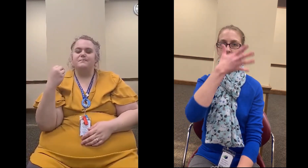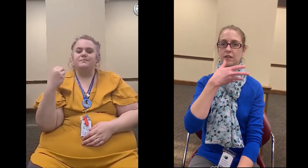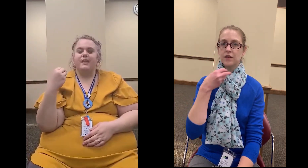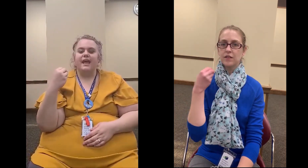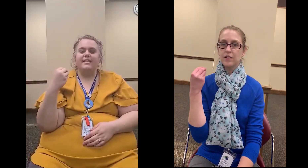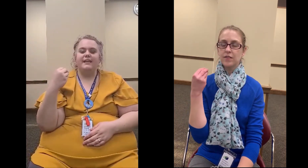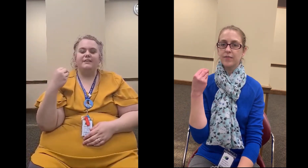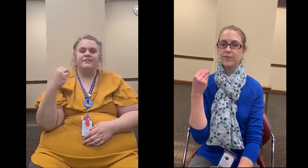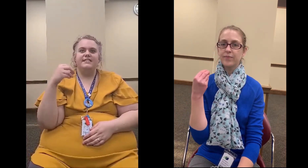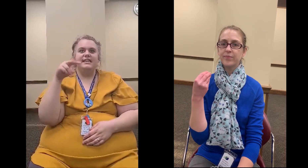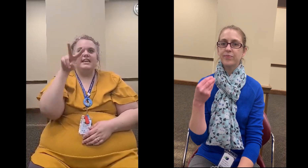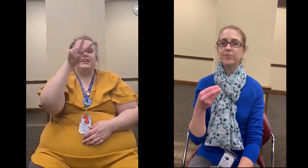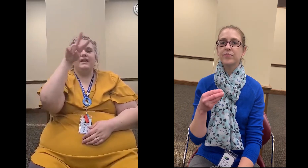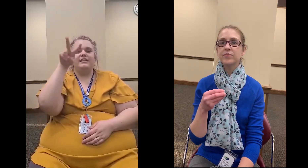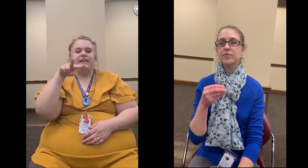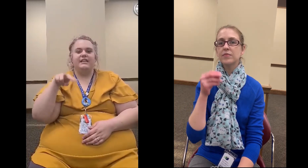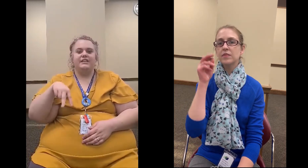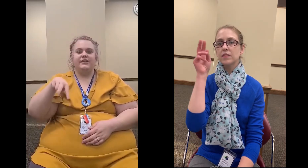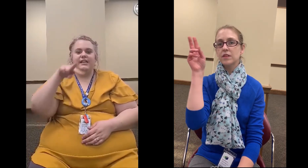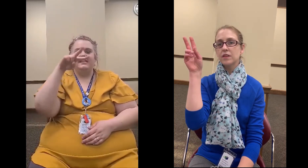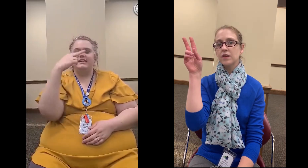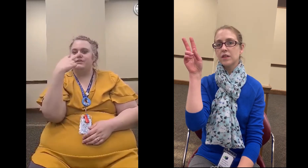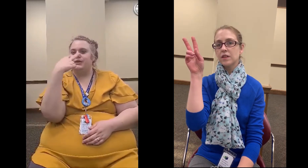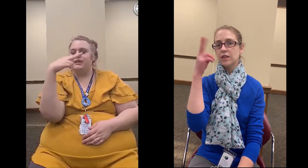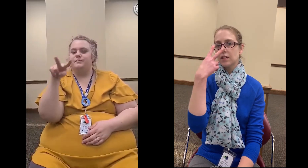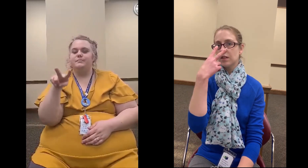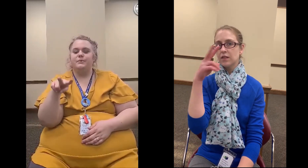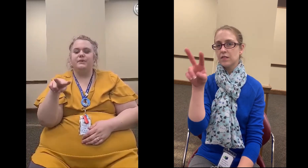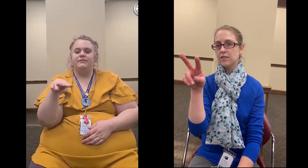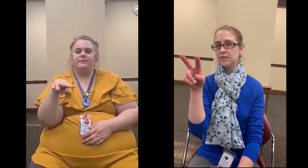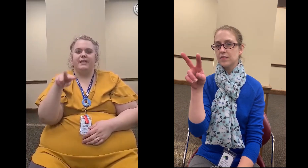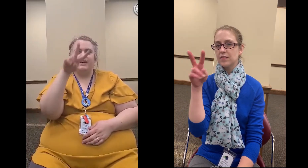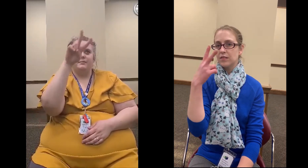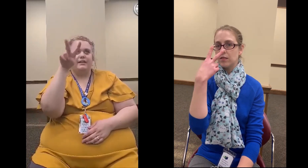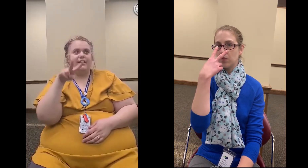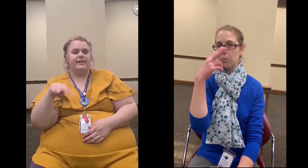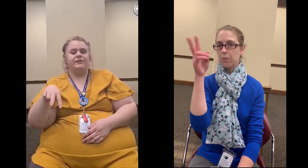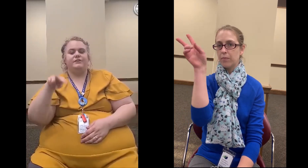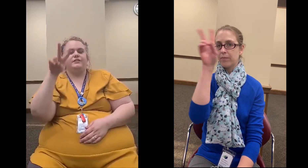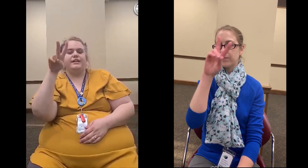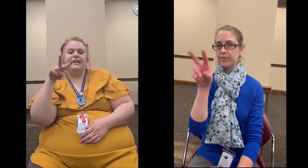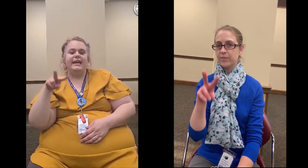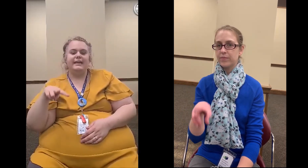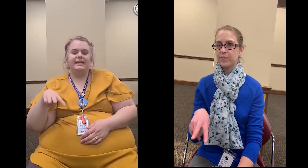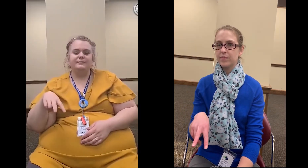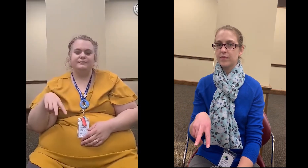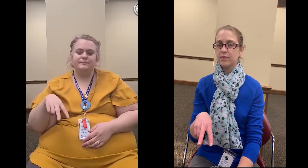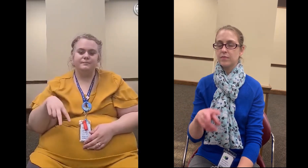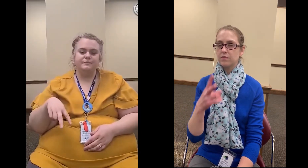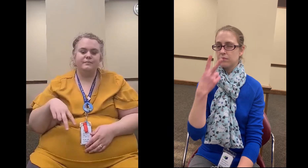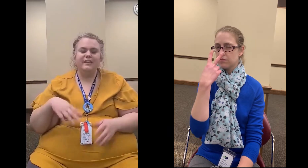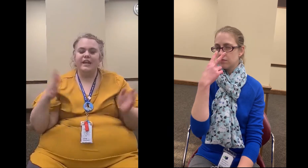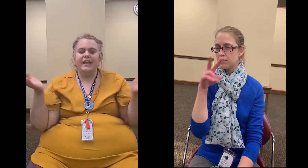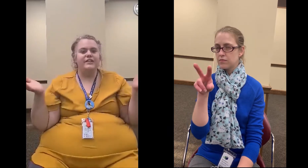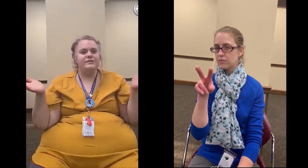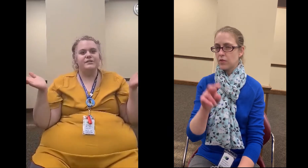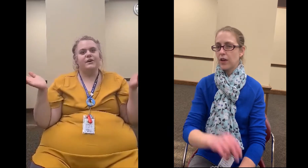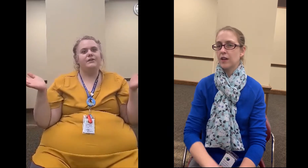and then for c you can like look like this or you could pull it from here but like you're looking at it and those are the only